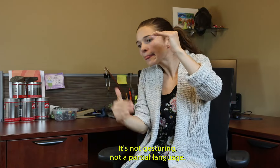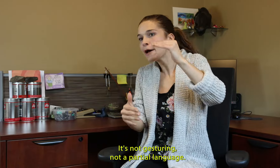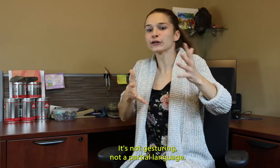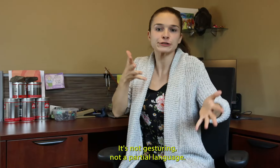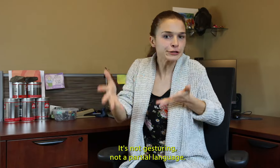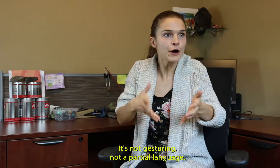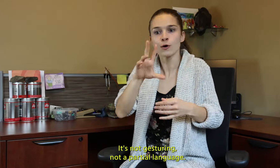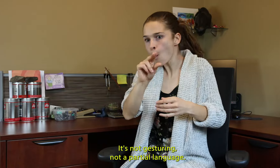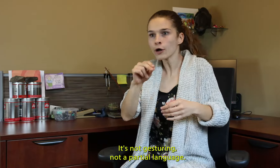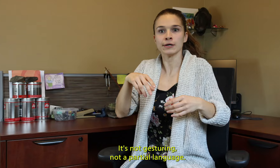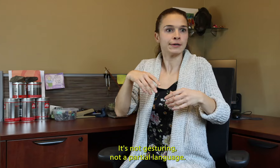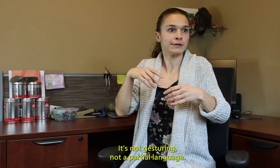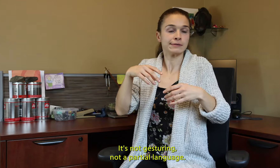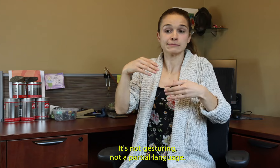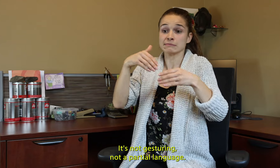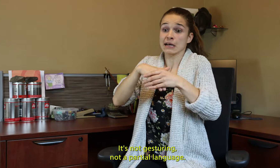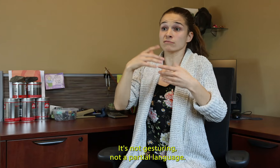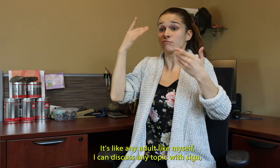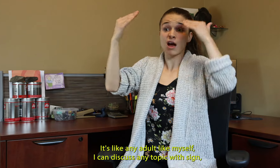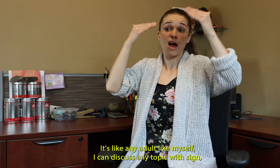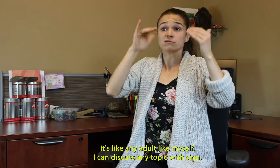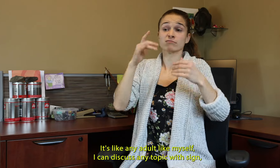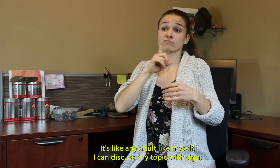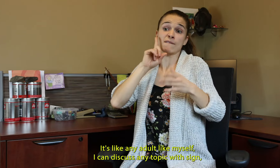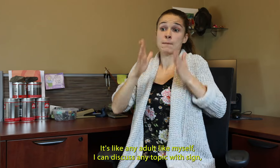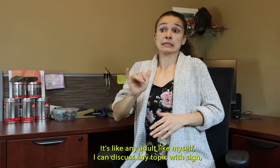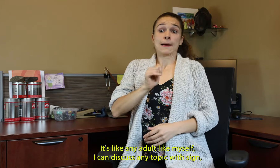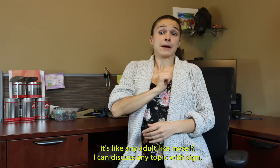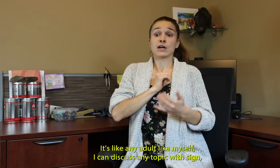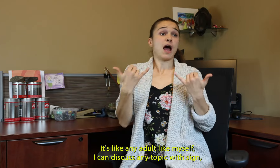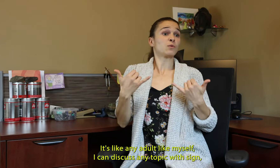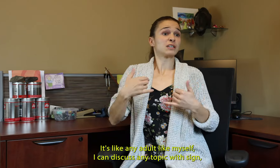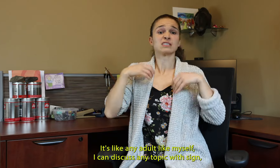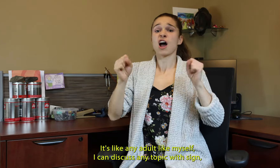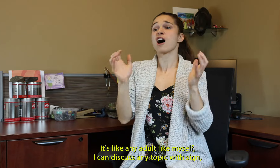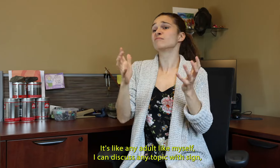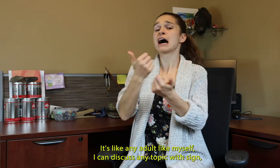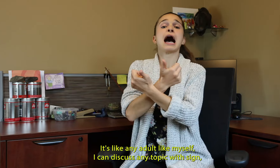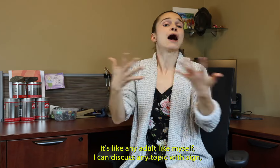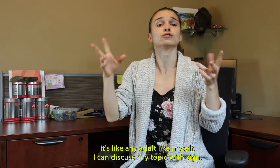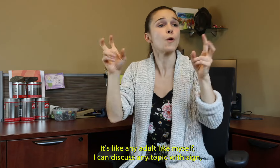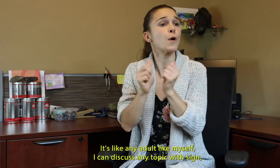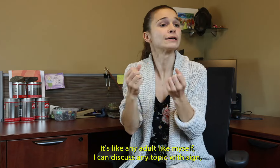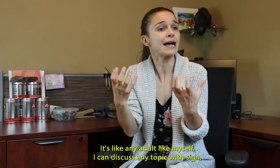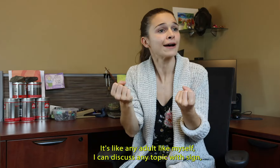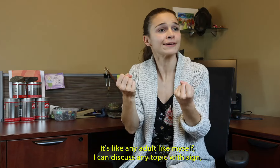gesturing, not a partial language. It's like any adult like myself, I can discuss any topic with sign.